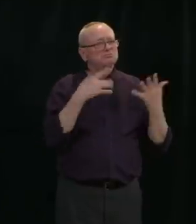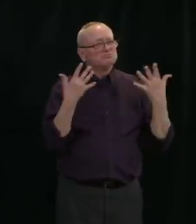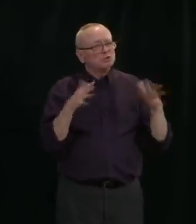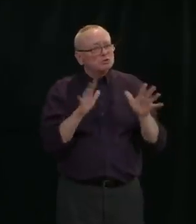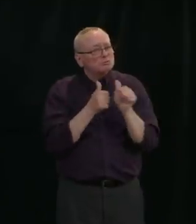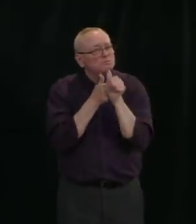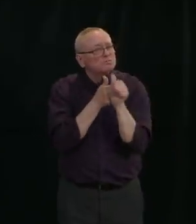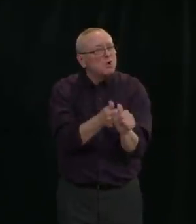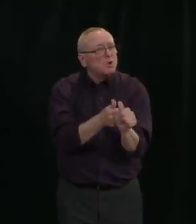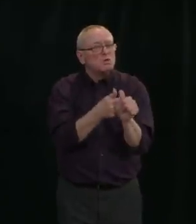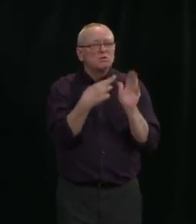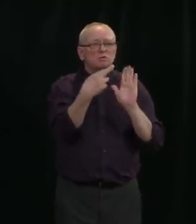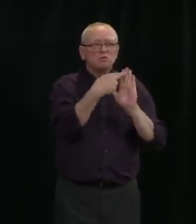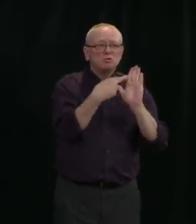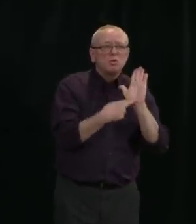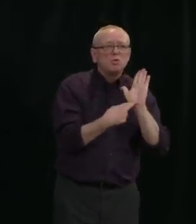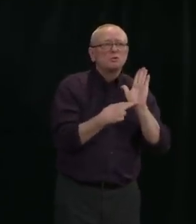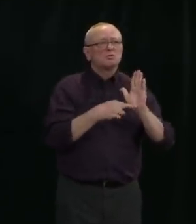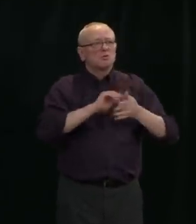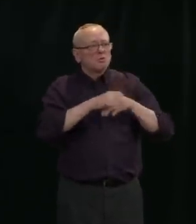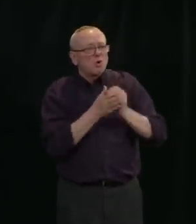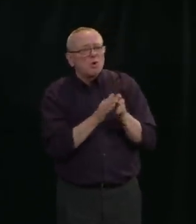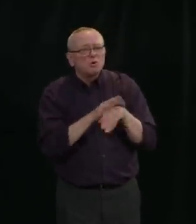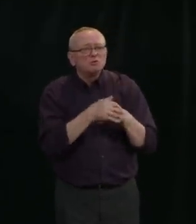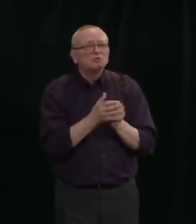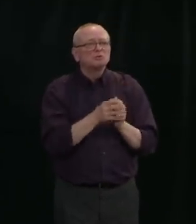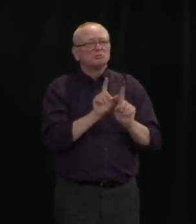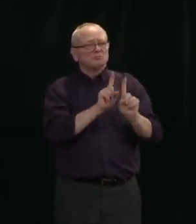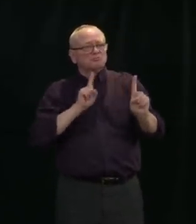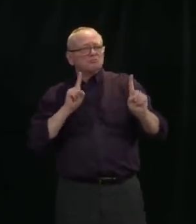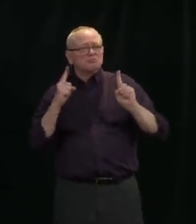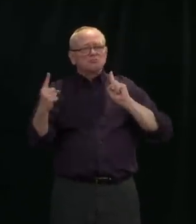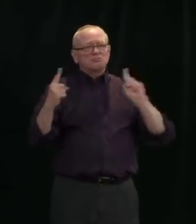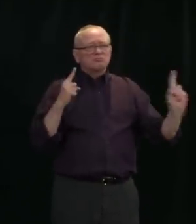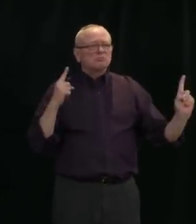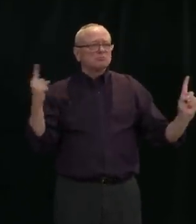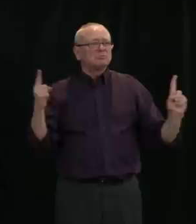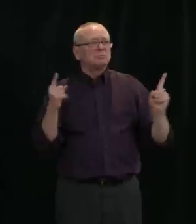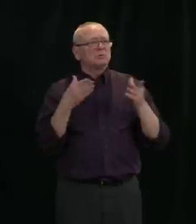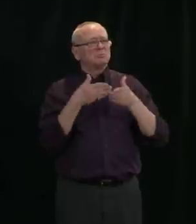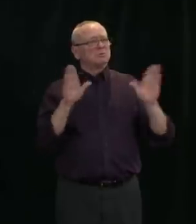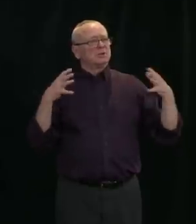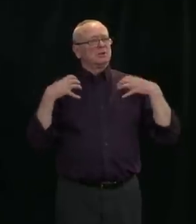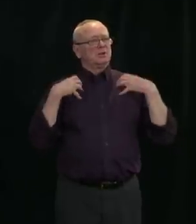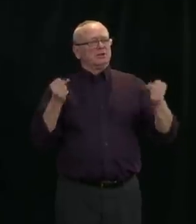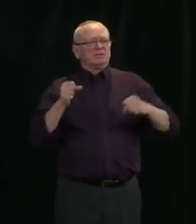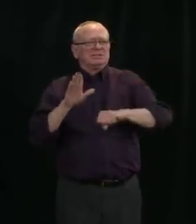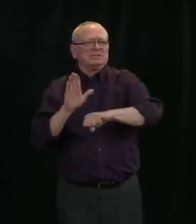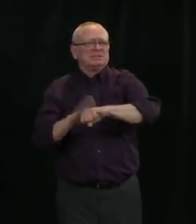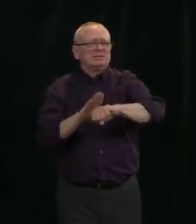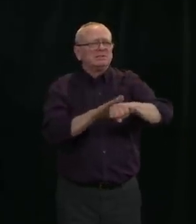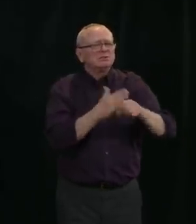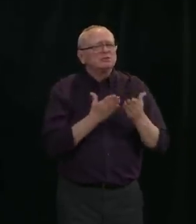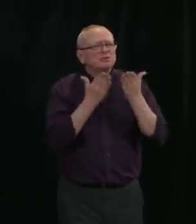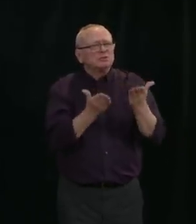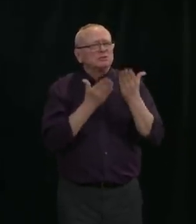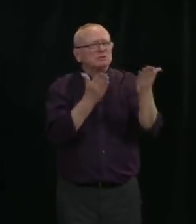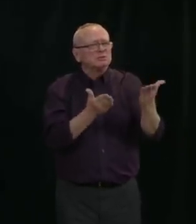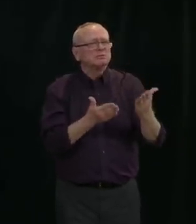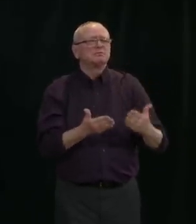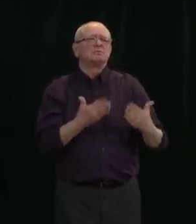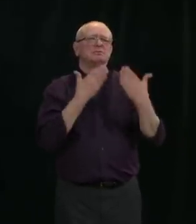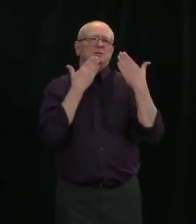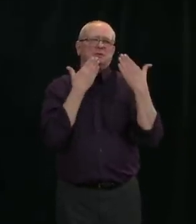and advice, the hygiene rules, the public health orders, thank you for those who are trying to stay at home whenever they can and to